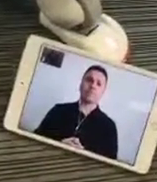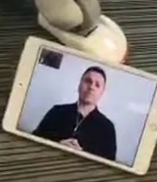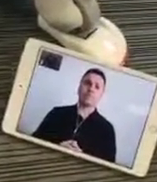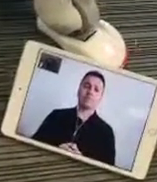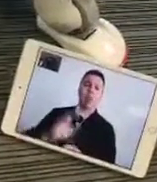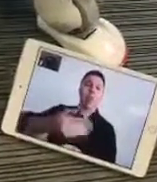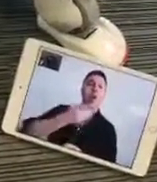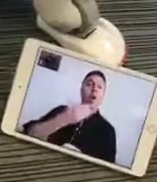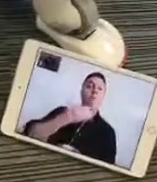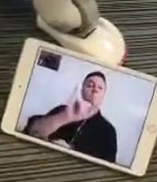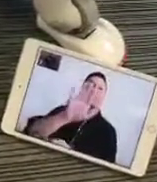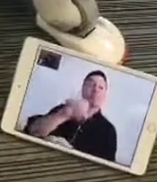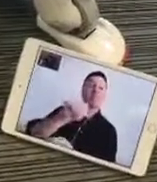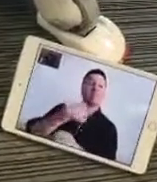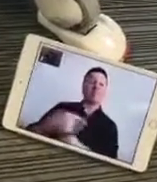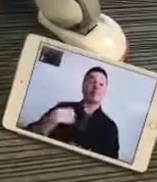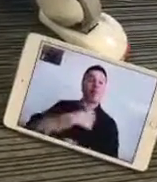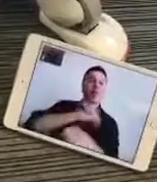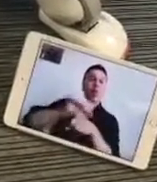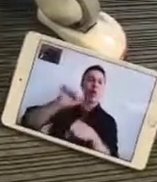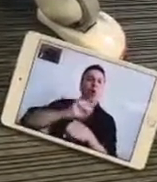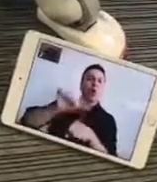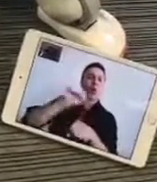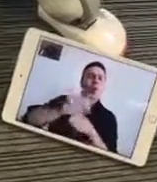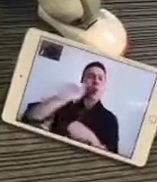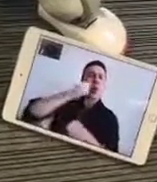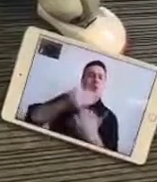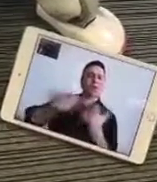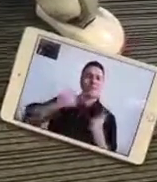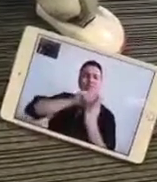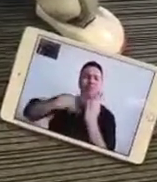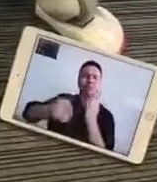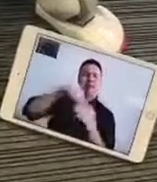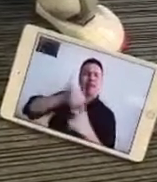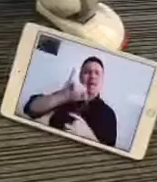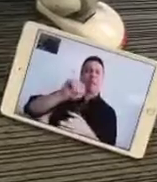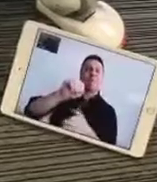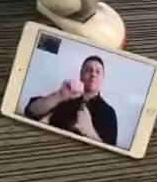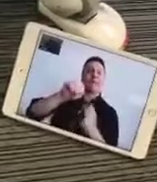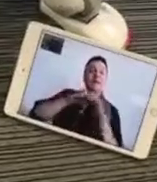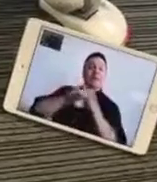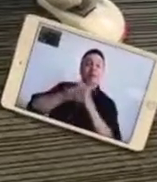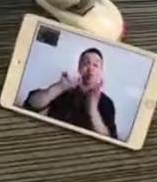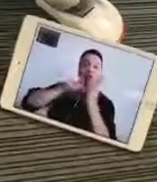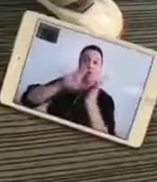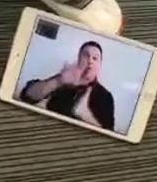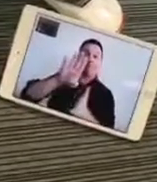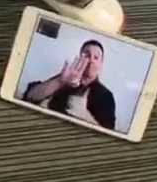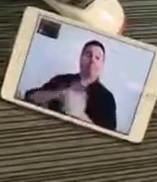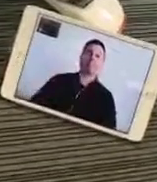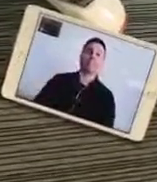Welcome to IBM. We are working on a lot of people who come here in the IBM Accessibility Research Lab.